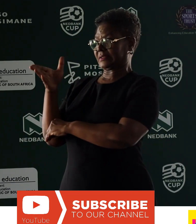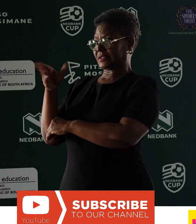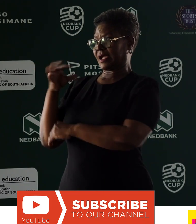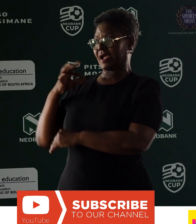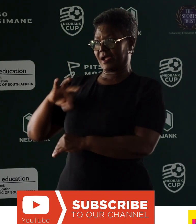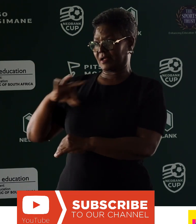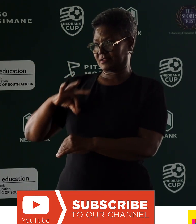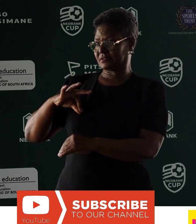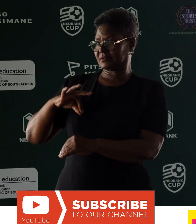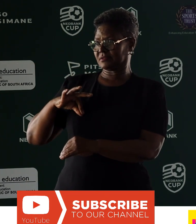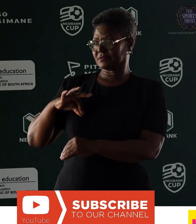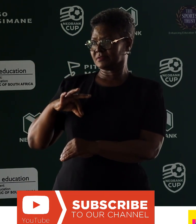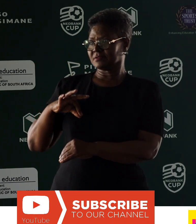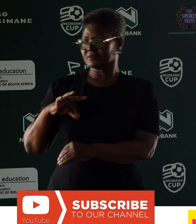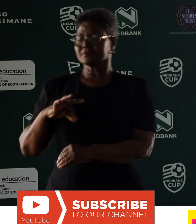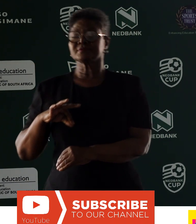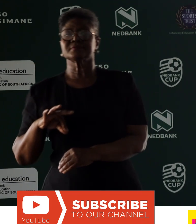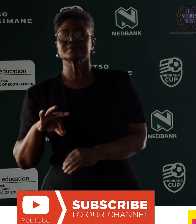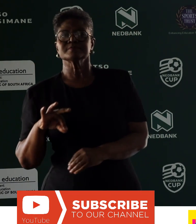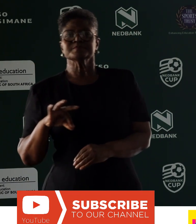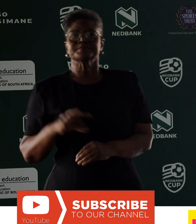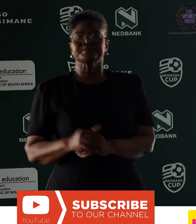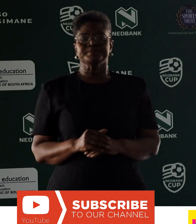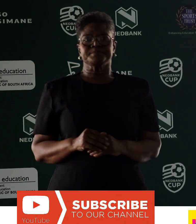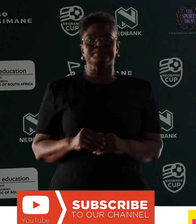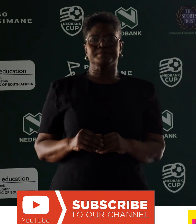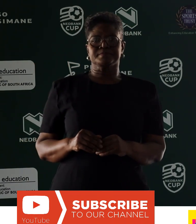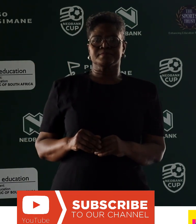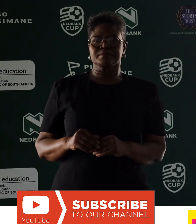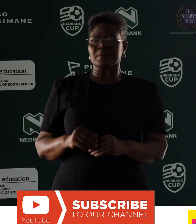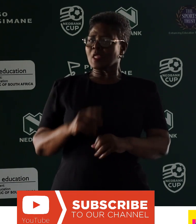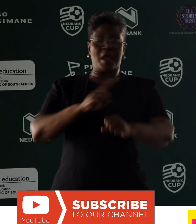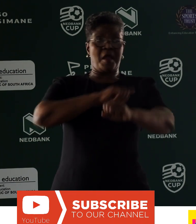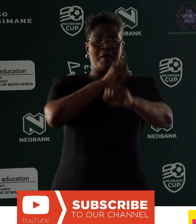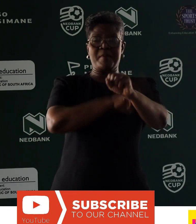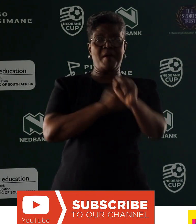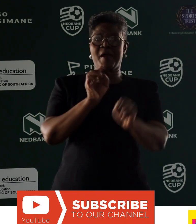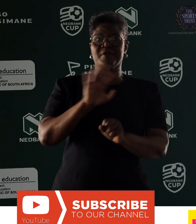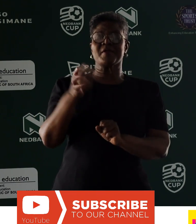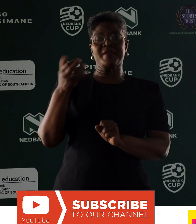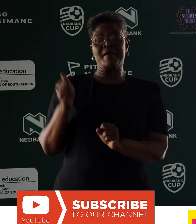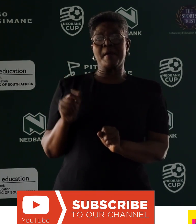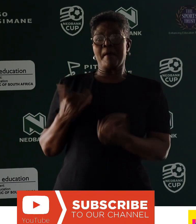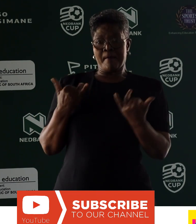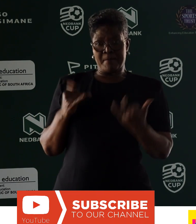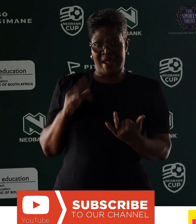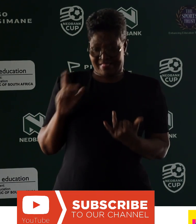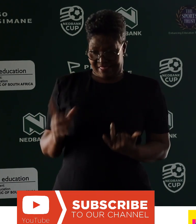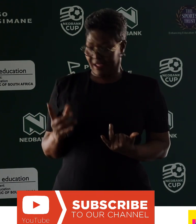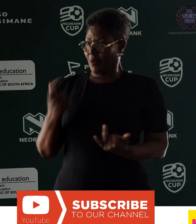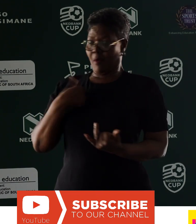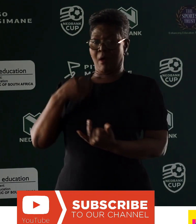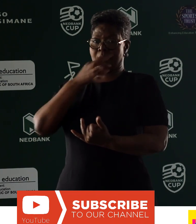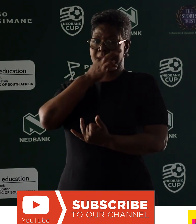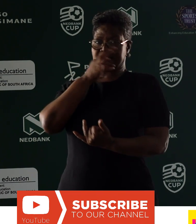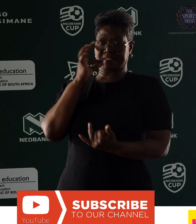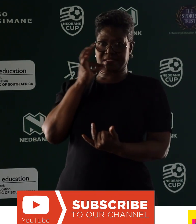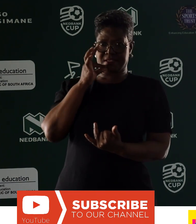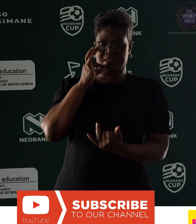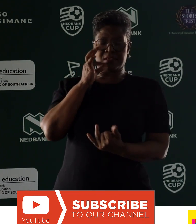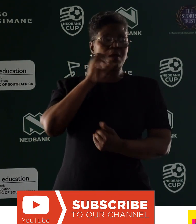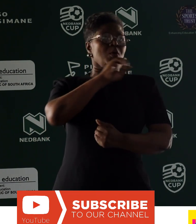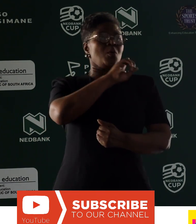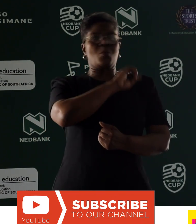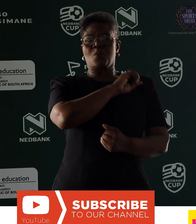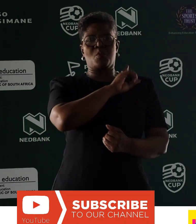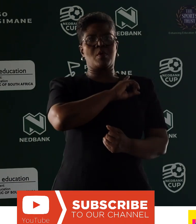I'm not supposed to say this message. You don't have the power to assume you to say it. You can't say it. But I'm going to say it because you cannot have